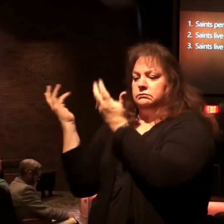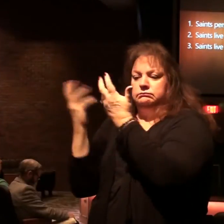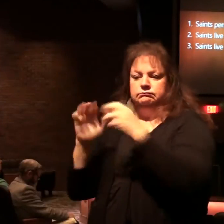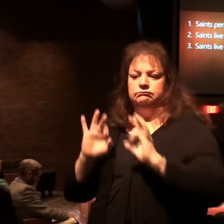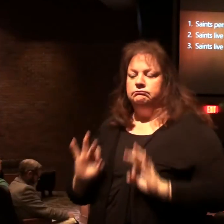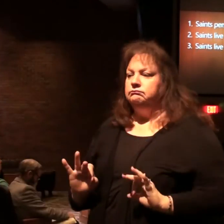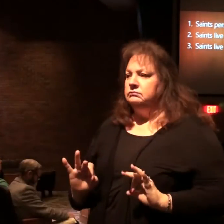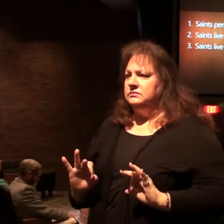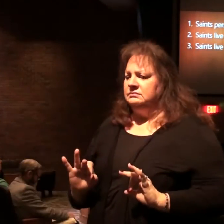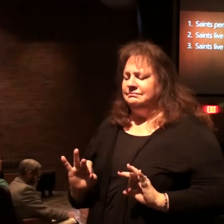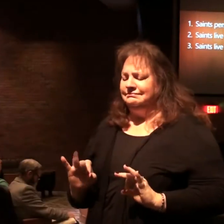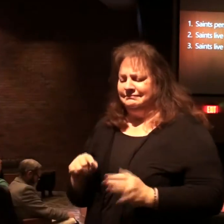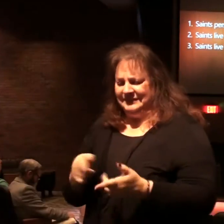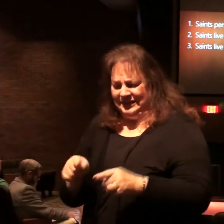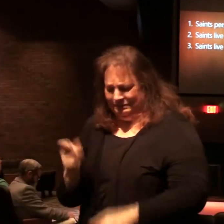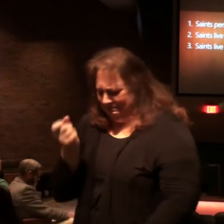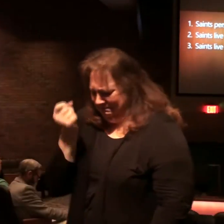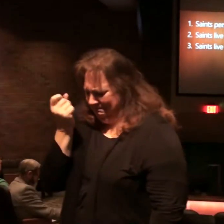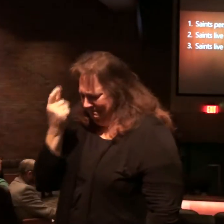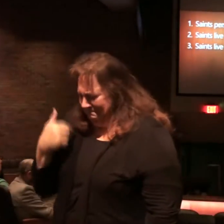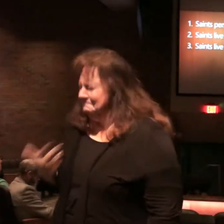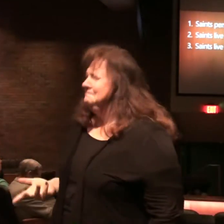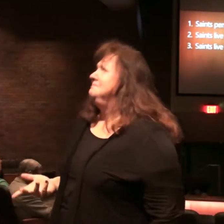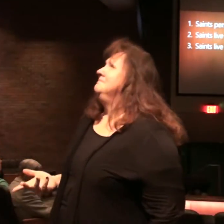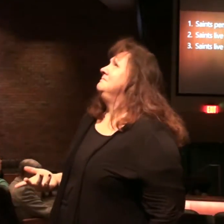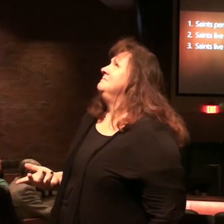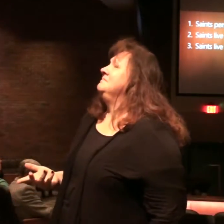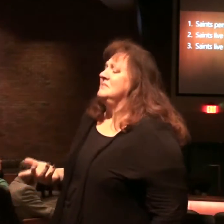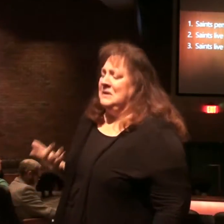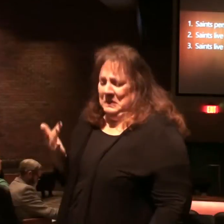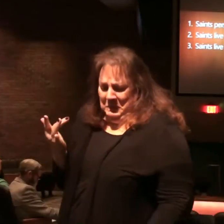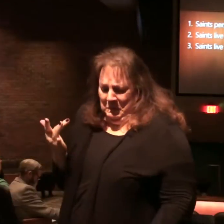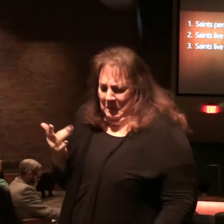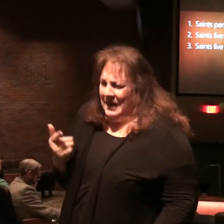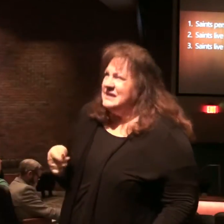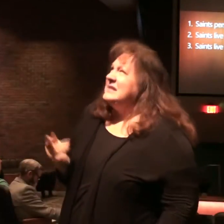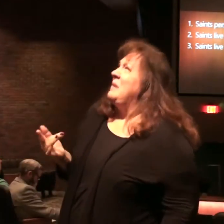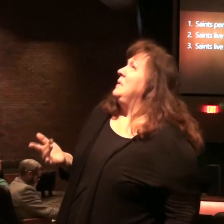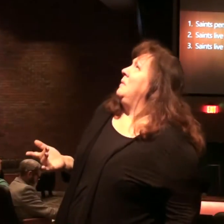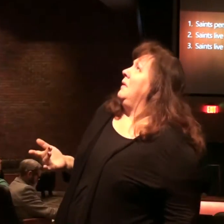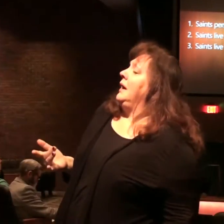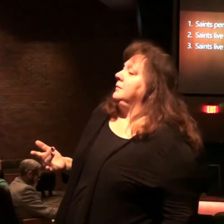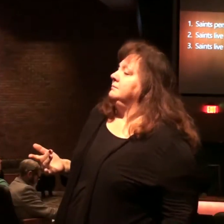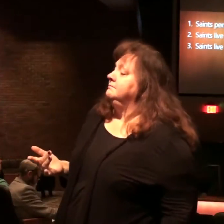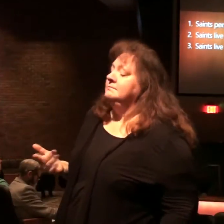Even the things we don't understand, don't have the answer to why would this happen.